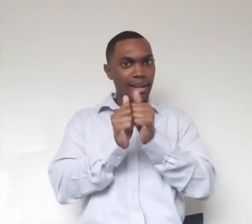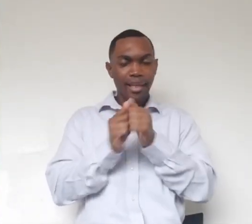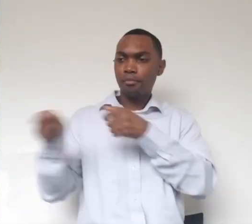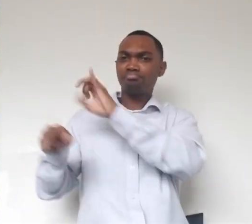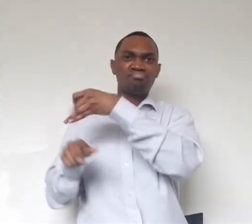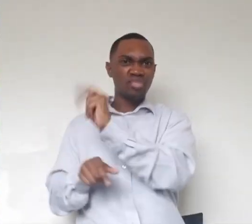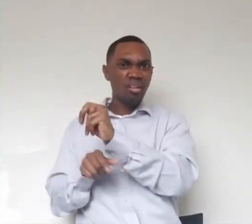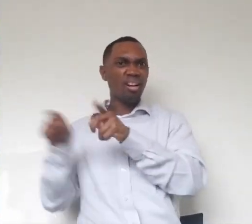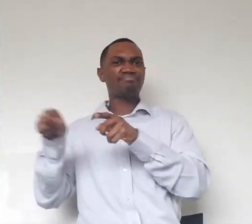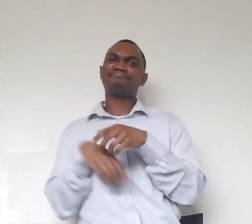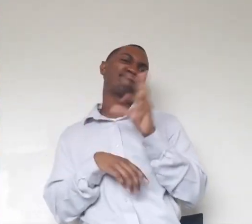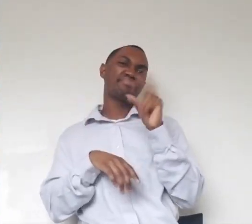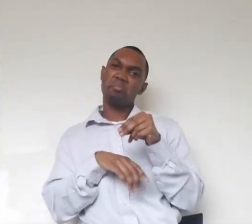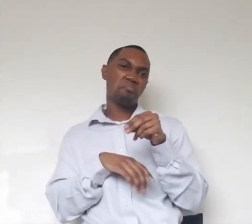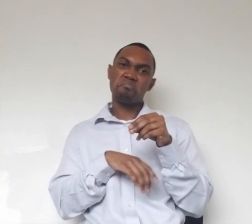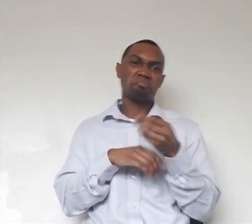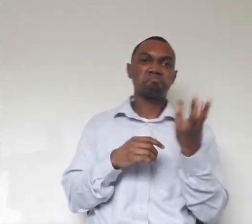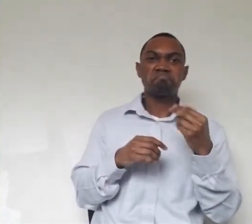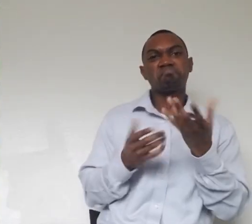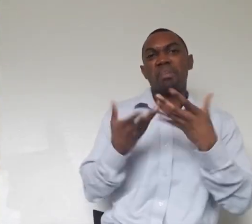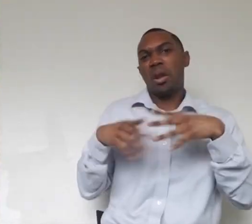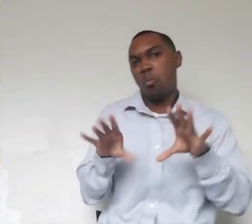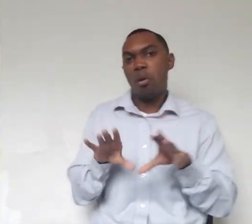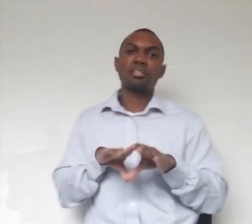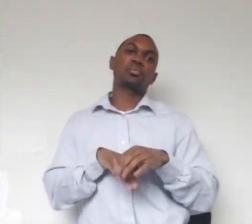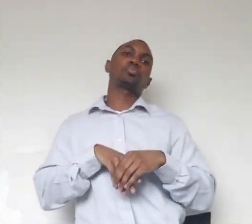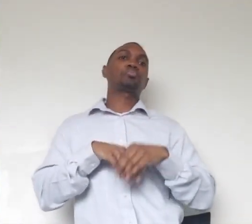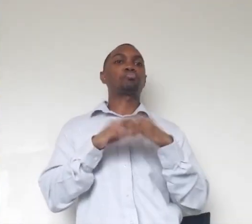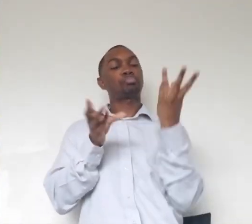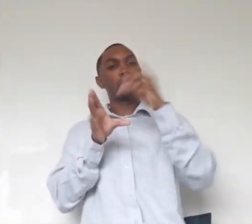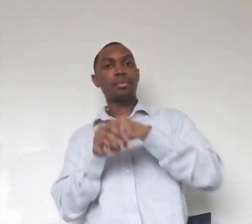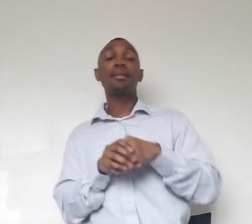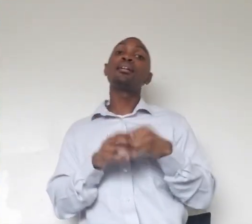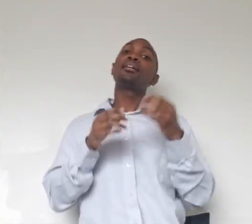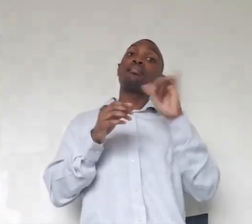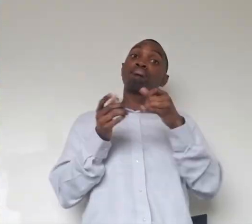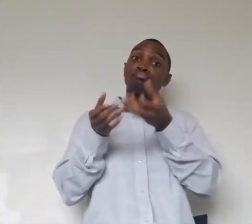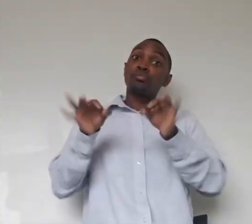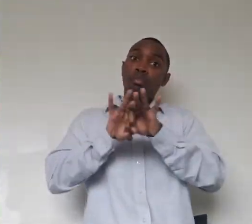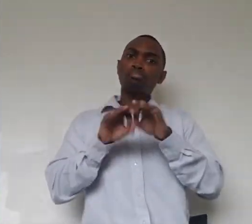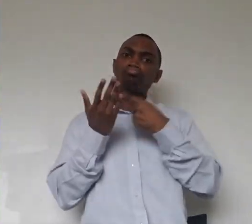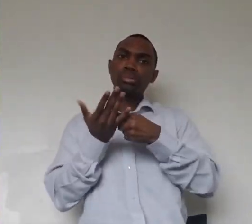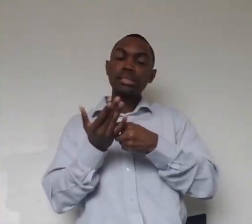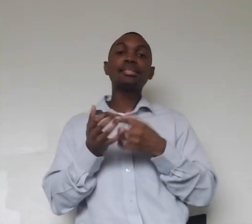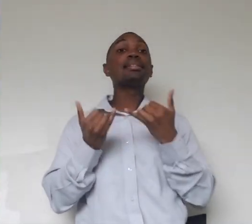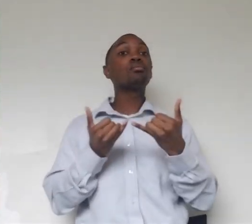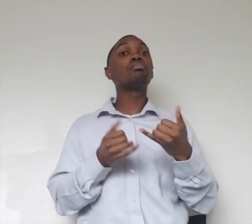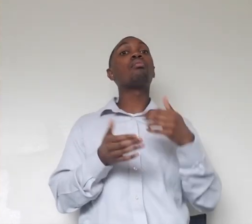like participating. And that's actually kind of important to talk about too. As often as we can, in as many scenarios as we